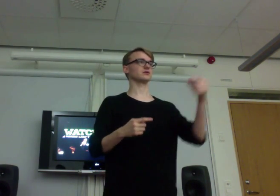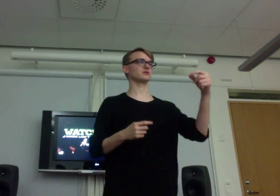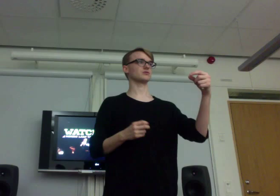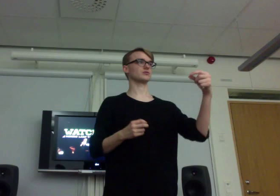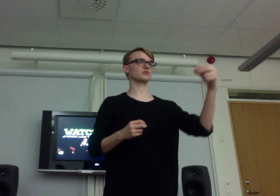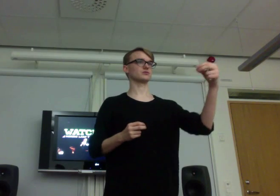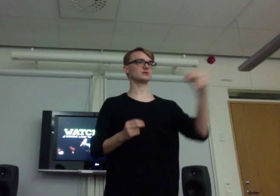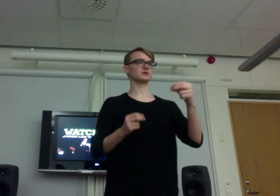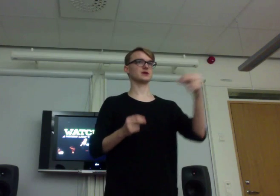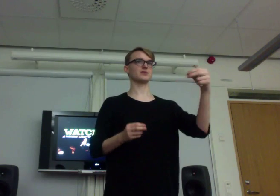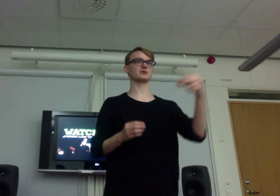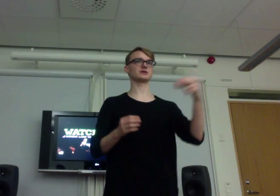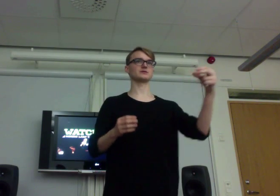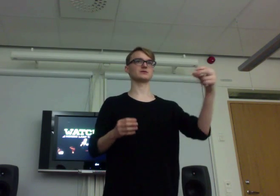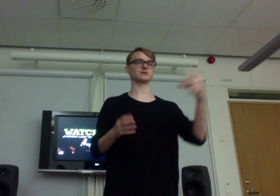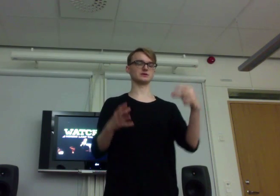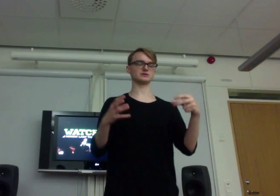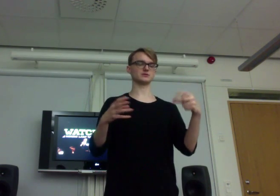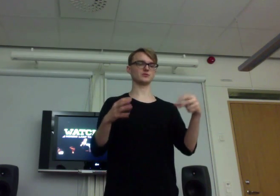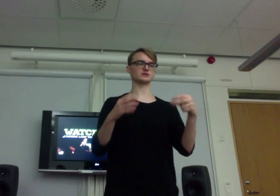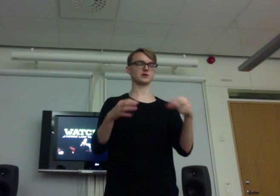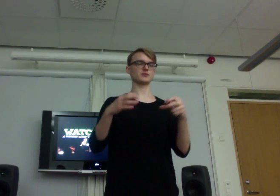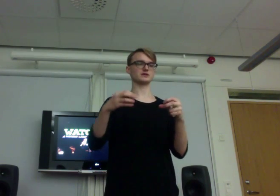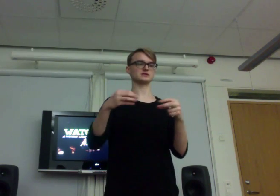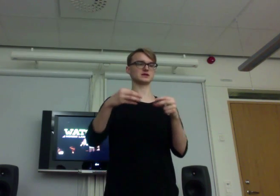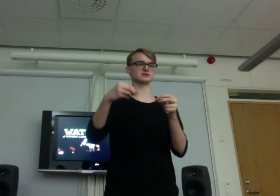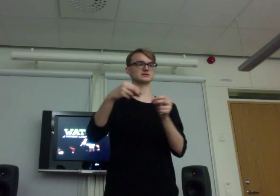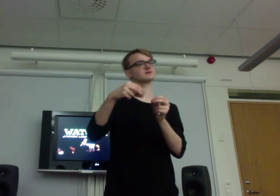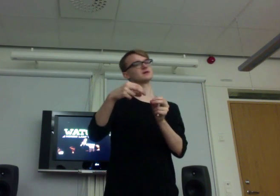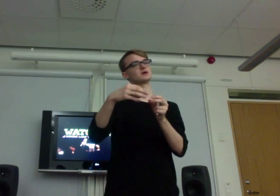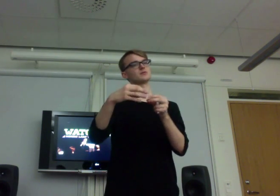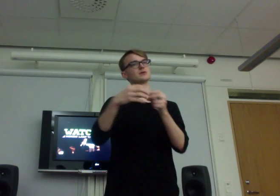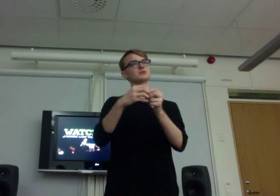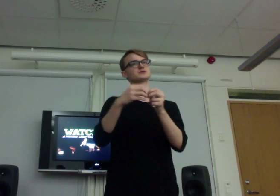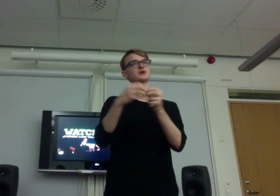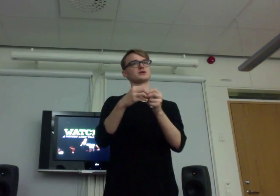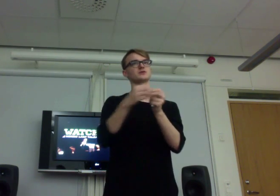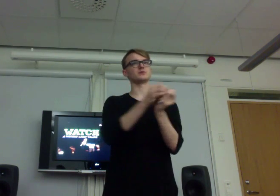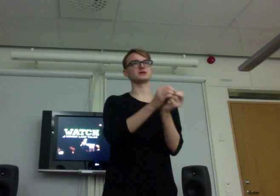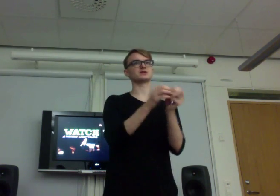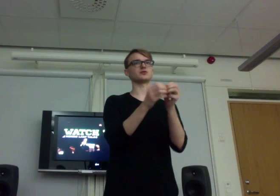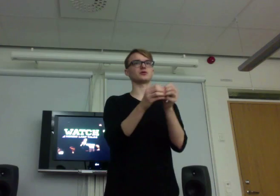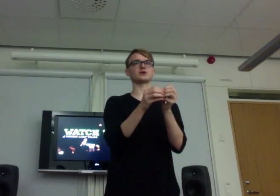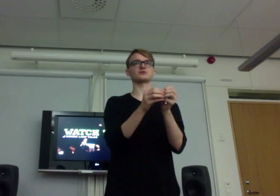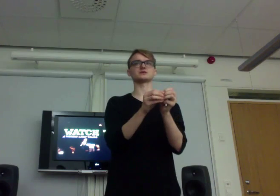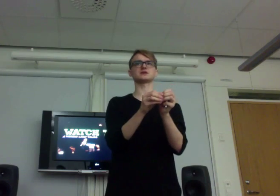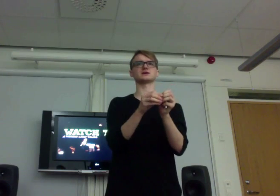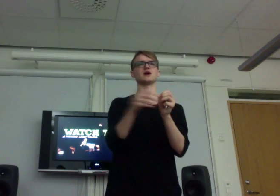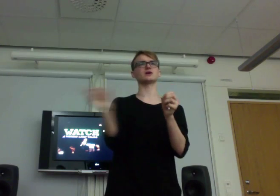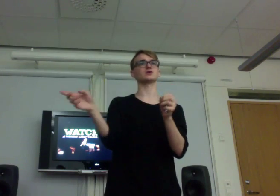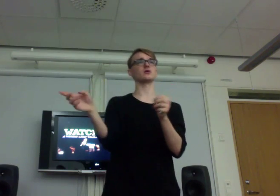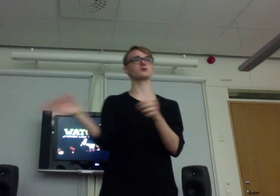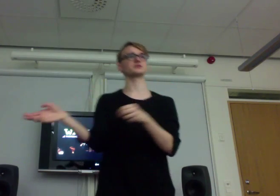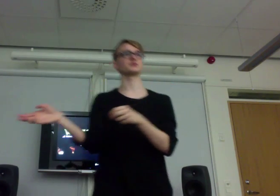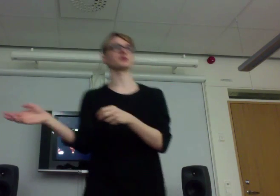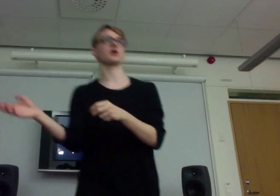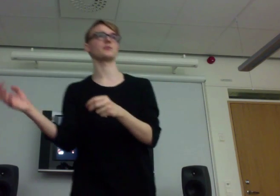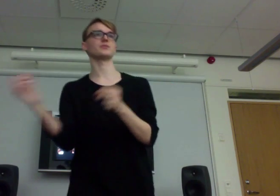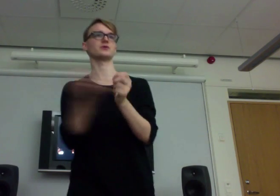Because it happened in, by some reasons people started to meet in the Nordic countries saying, Okay, you're also doing LARP. Okay,